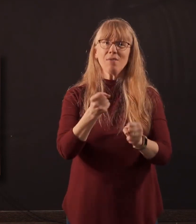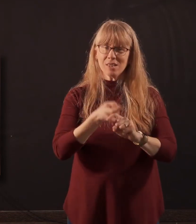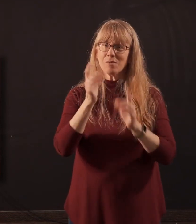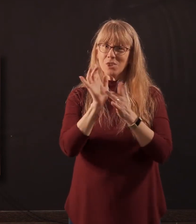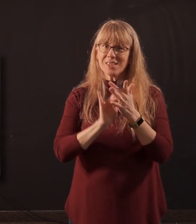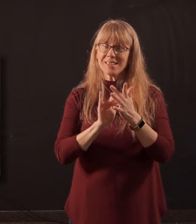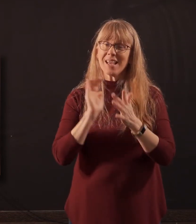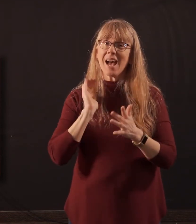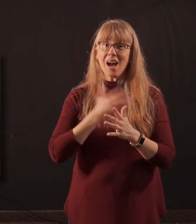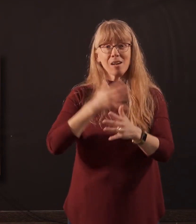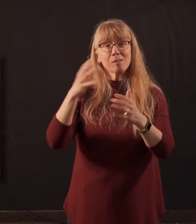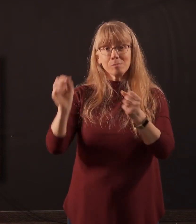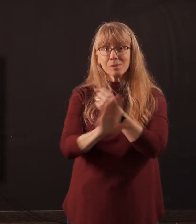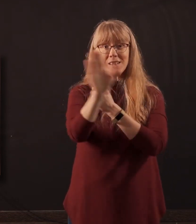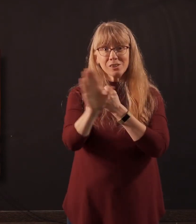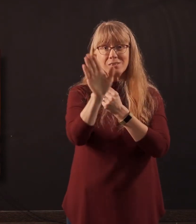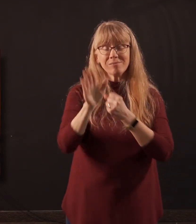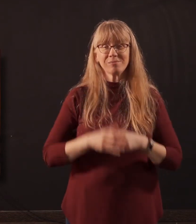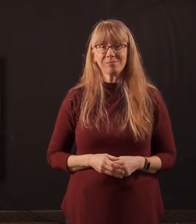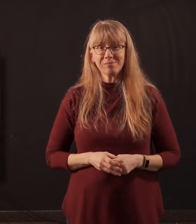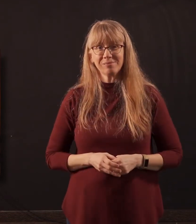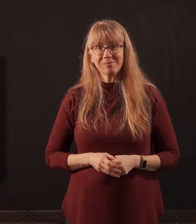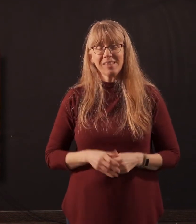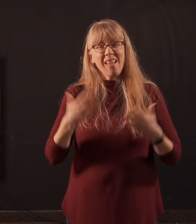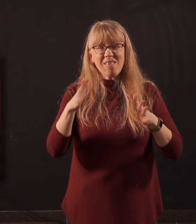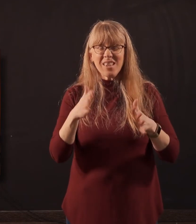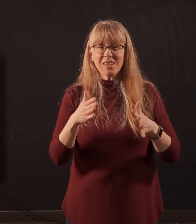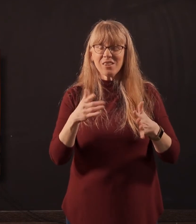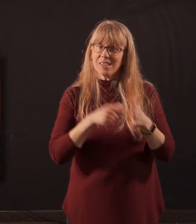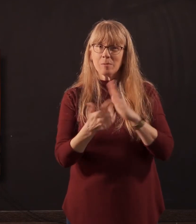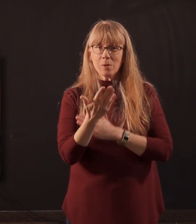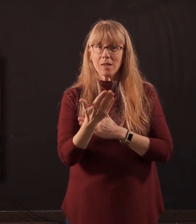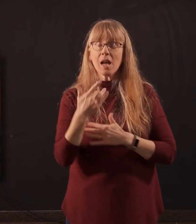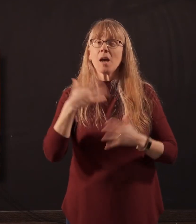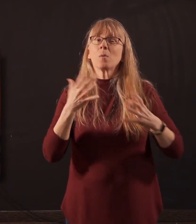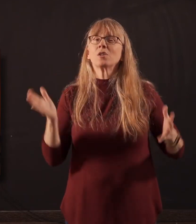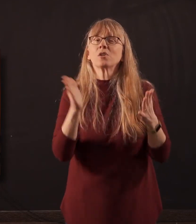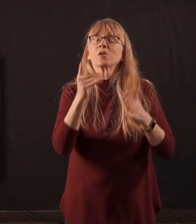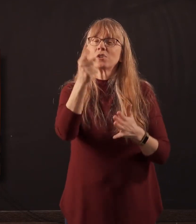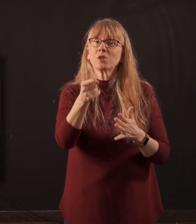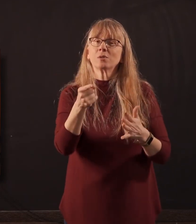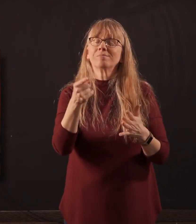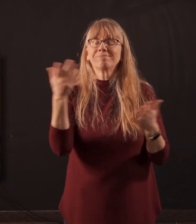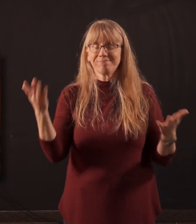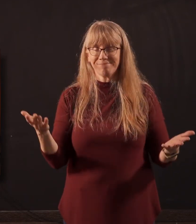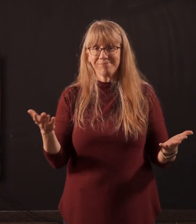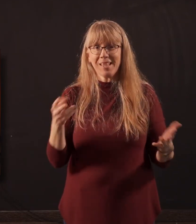our stronghold. As we finish up this morning, I want to encourage you with this. I want to look at the last two